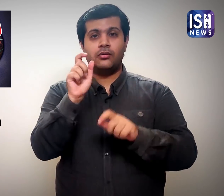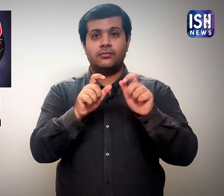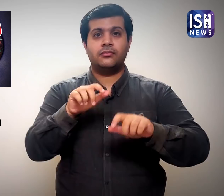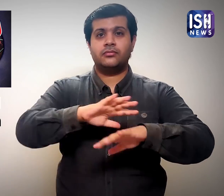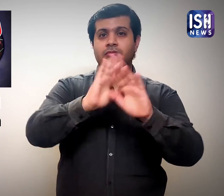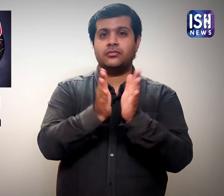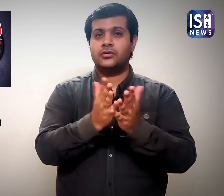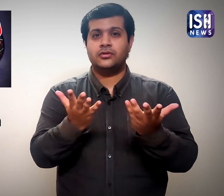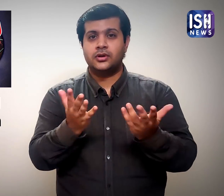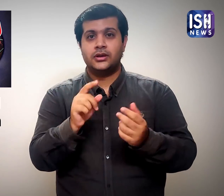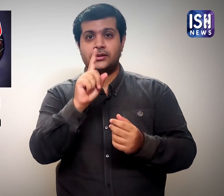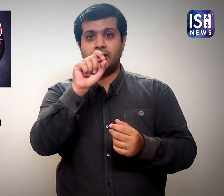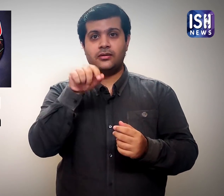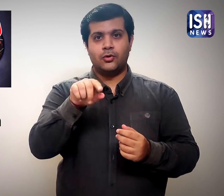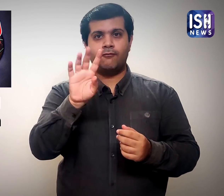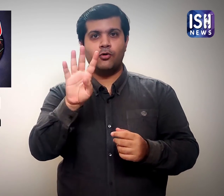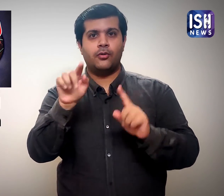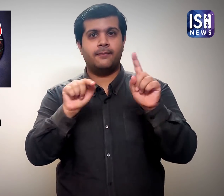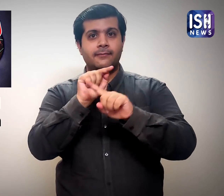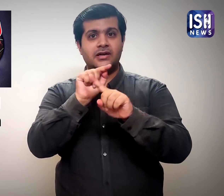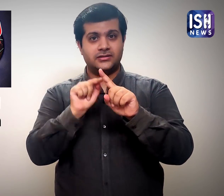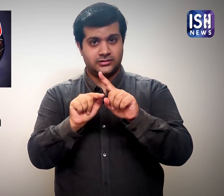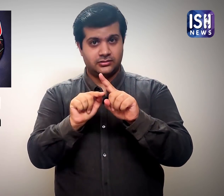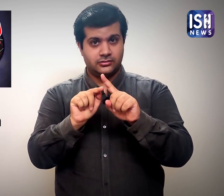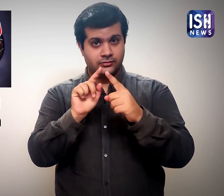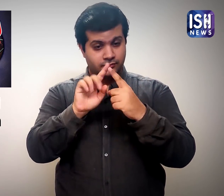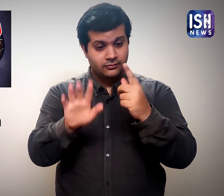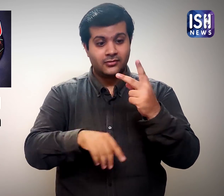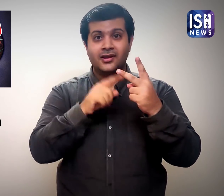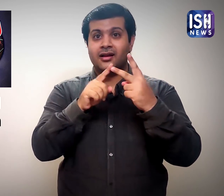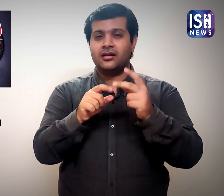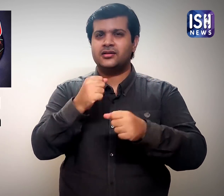10.4% of swine flu workers had already been infected.